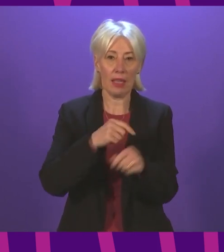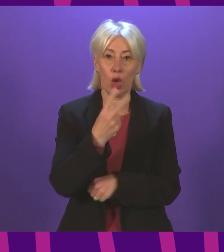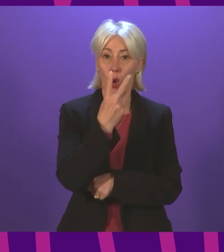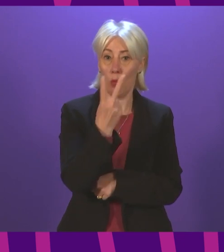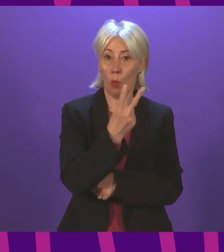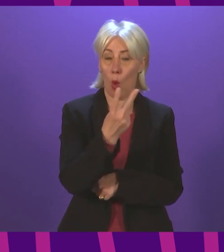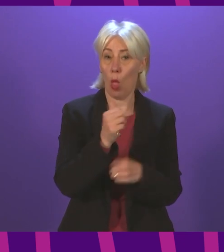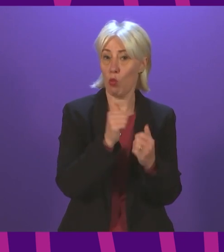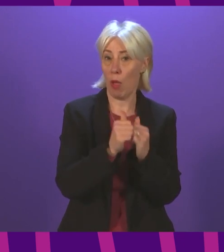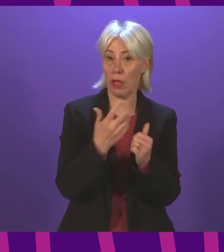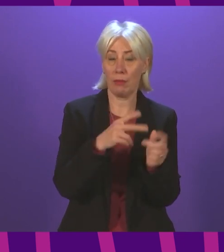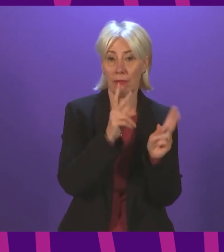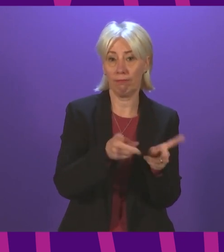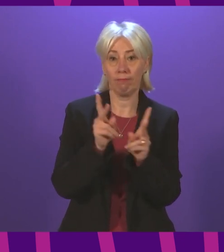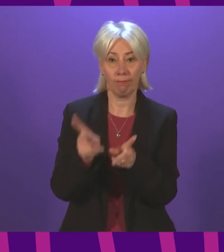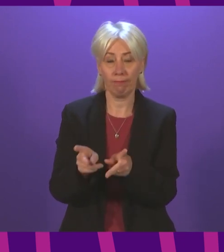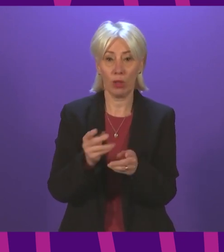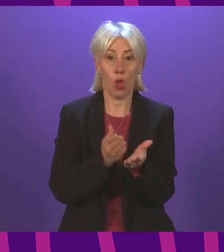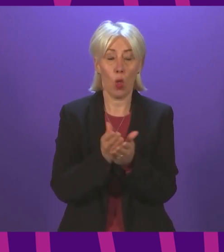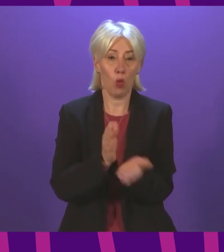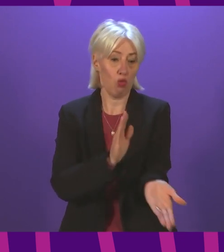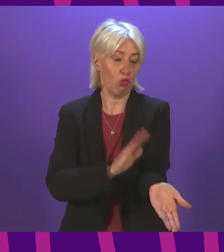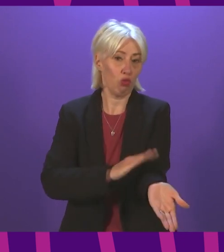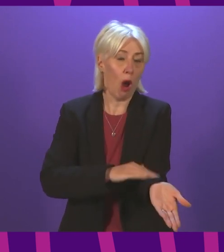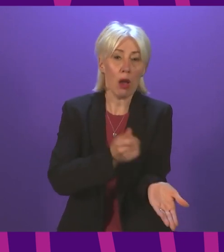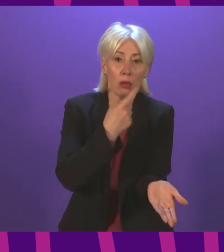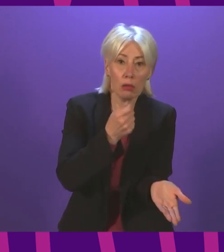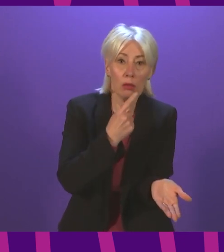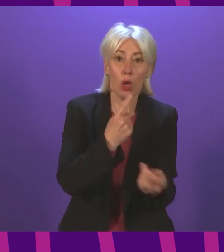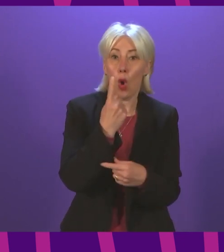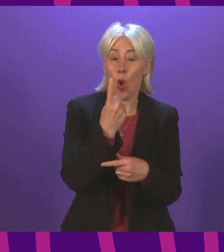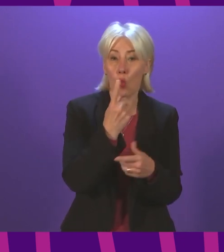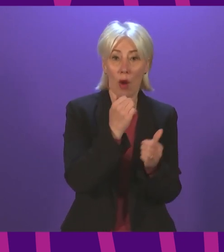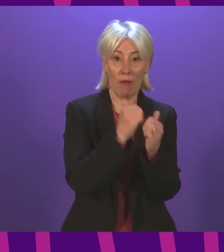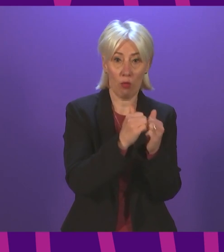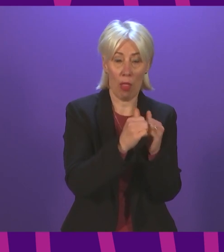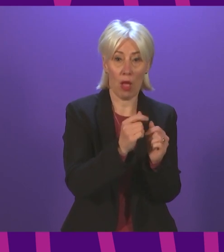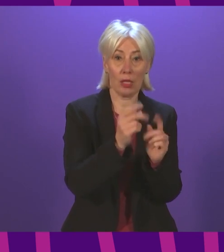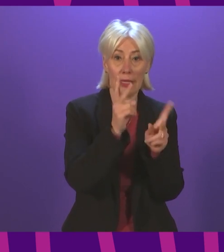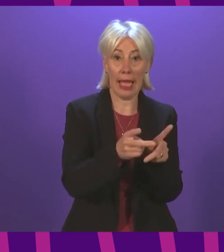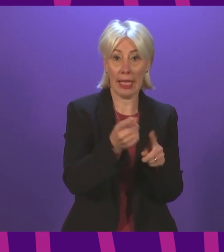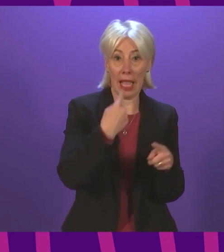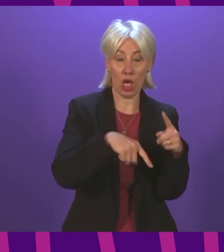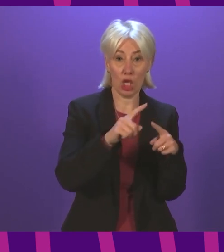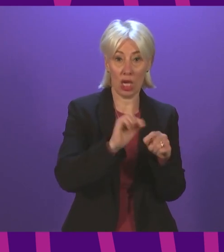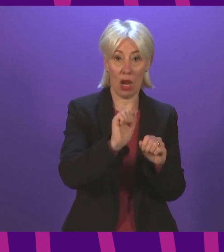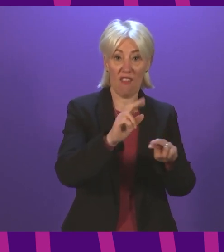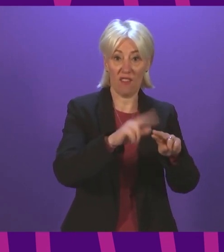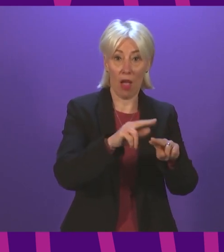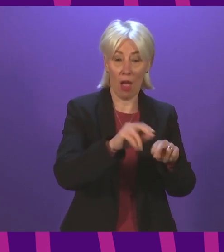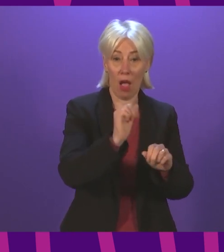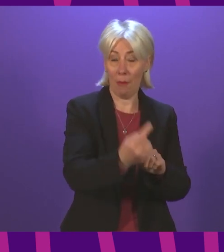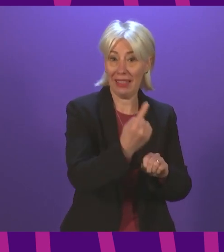to drugs. She lost Stuart just last year. He was a father of twins. He was only 43.